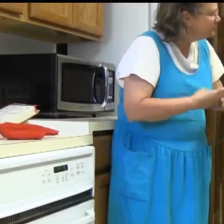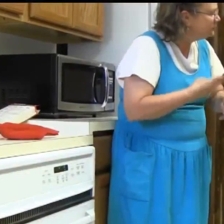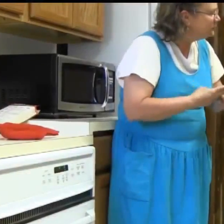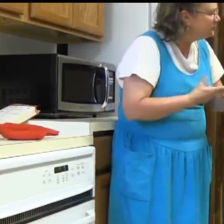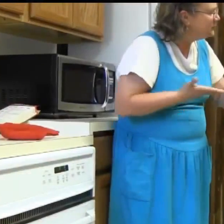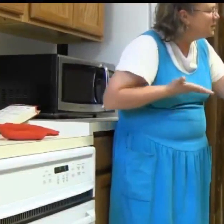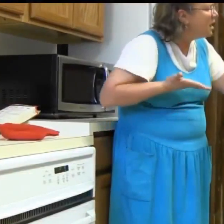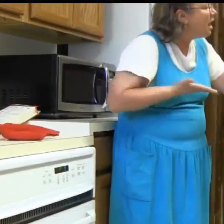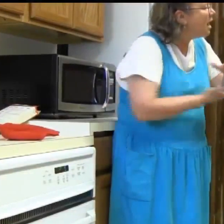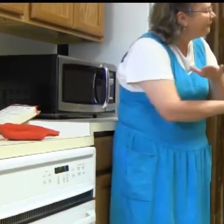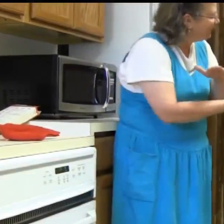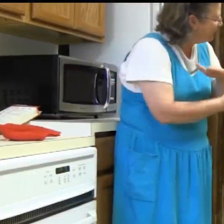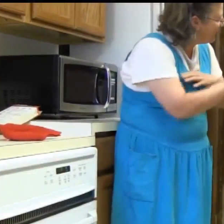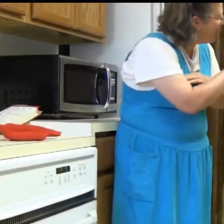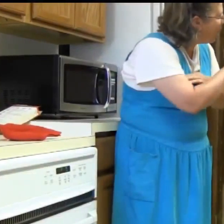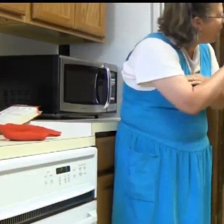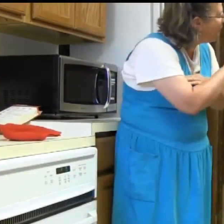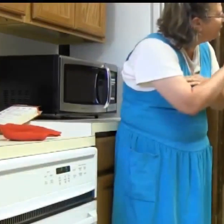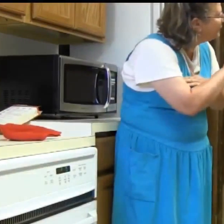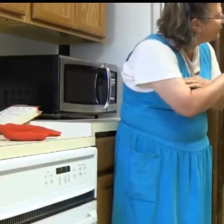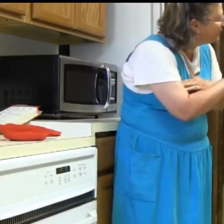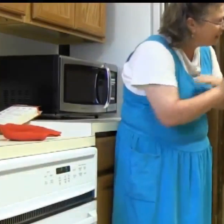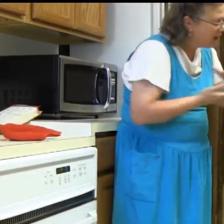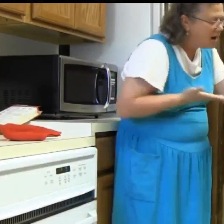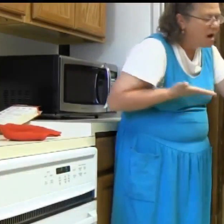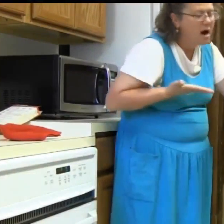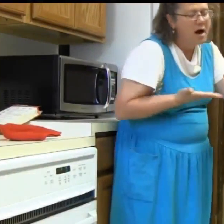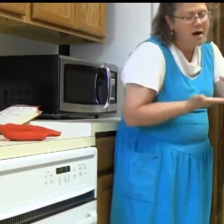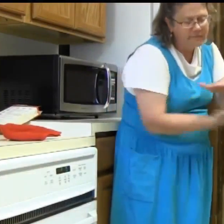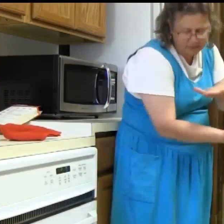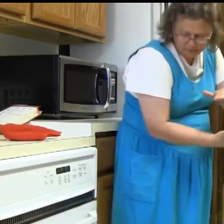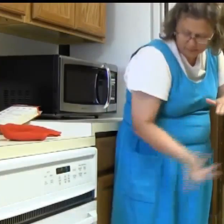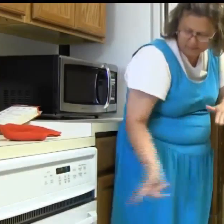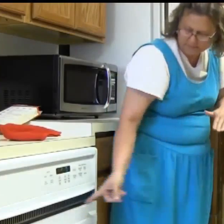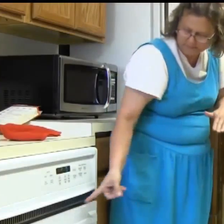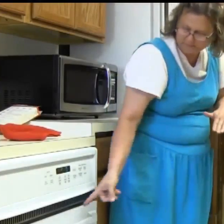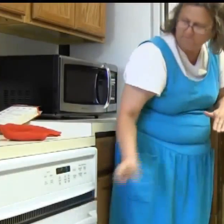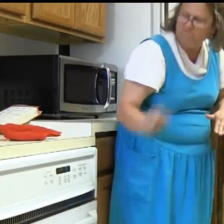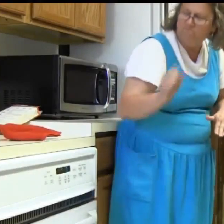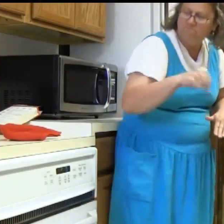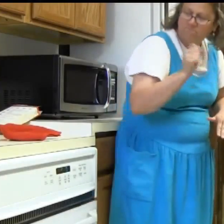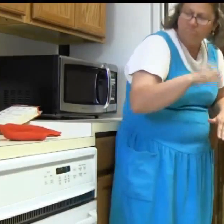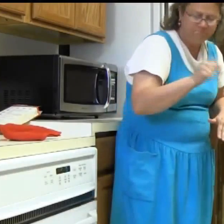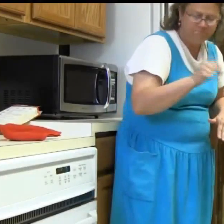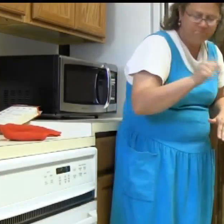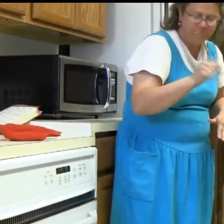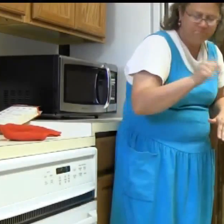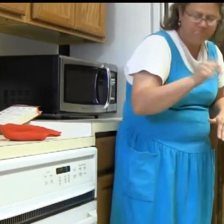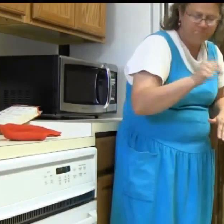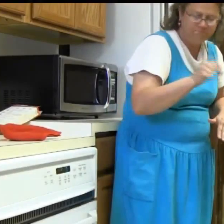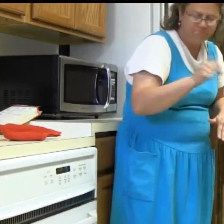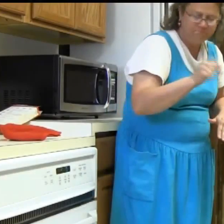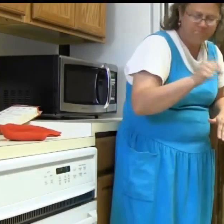What do have here? Hot. Oven. Oven, correct. O-V-E-N.